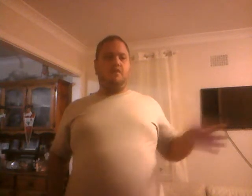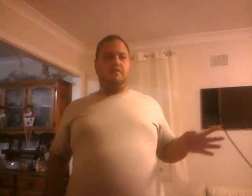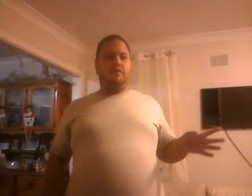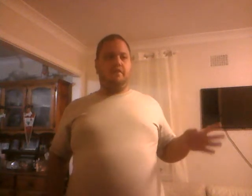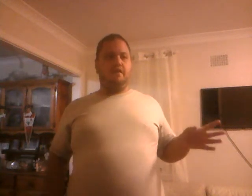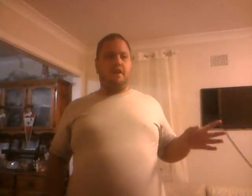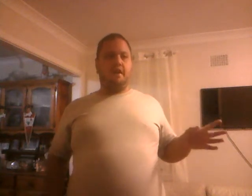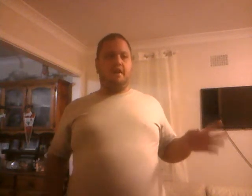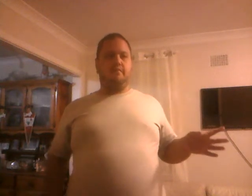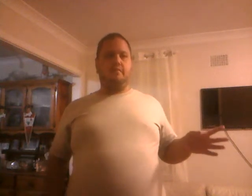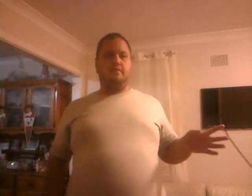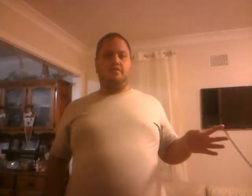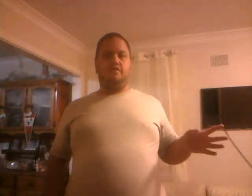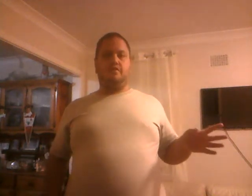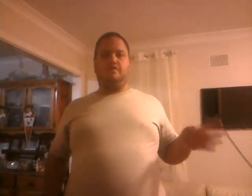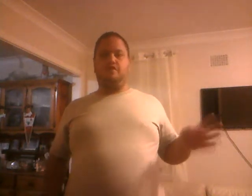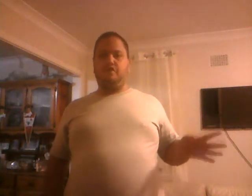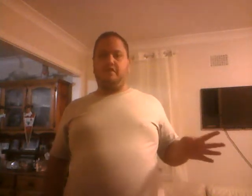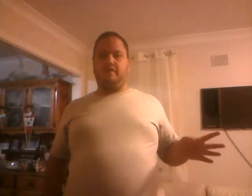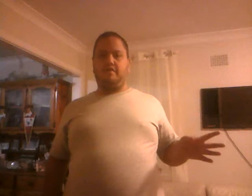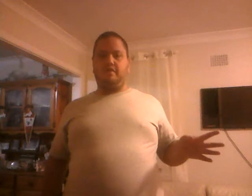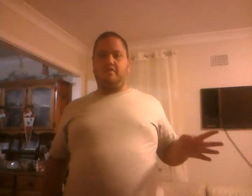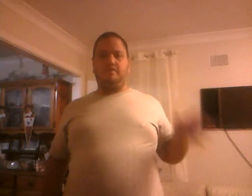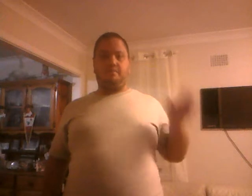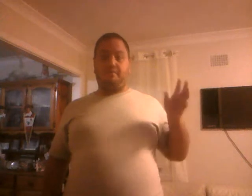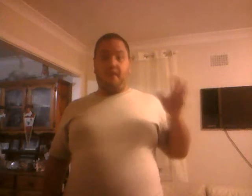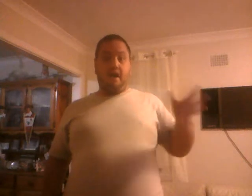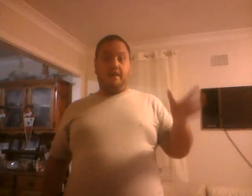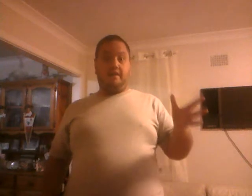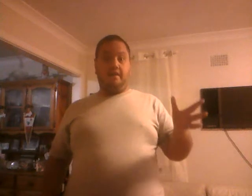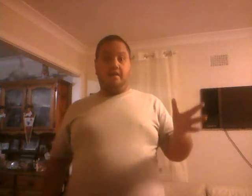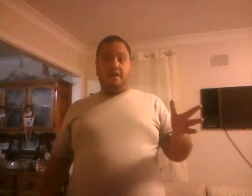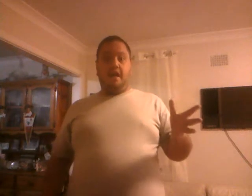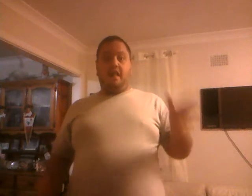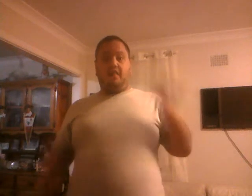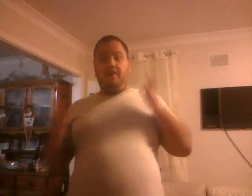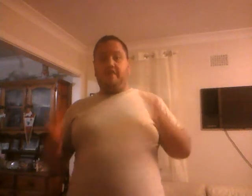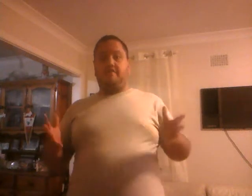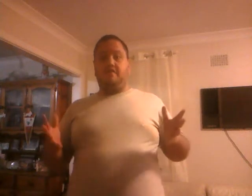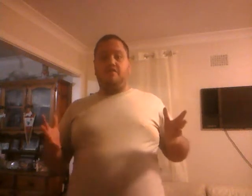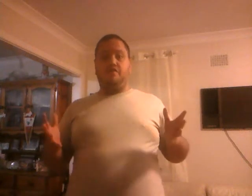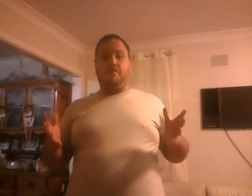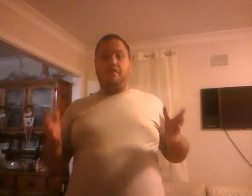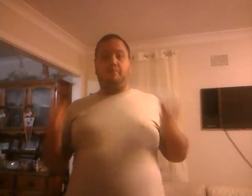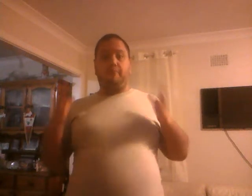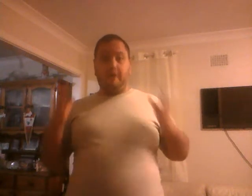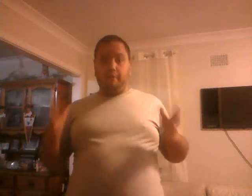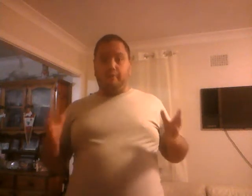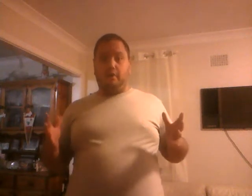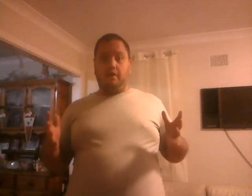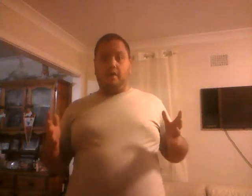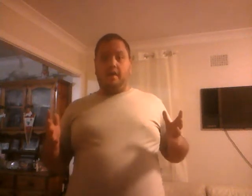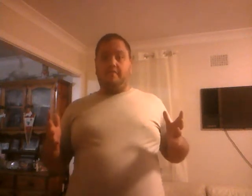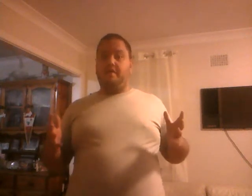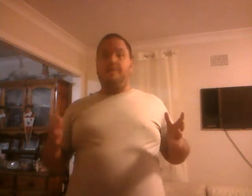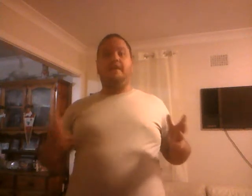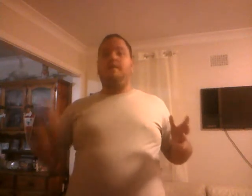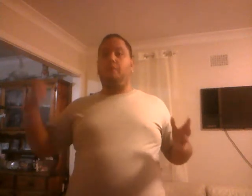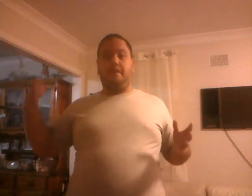so long for the UK government to do these things, to finally listen to the people, and say they don't want